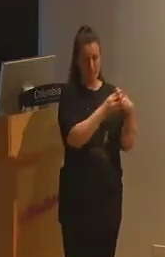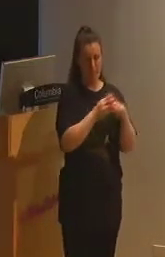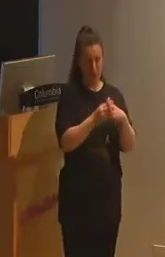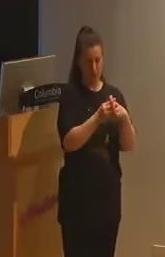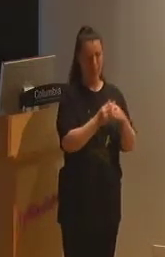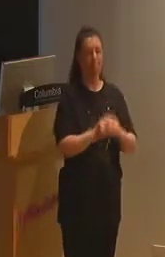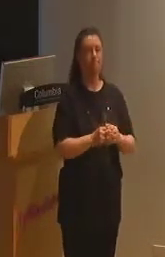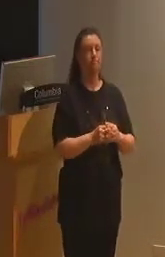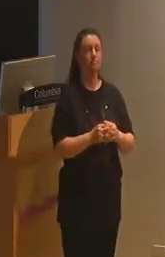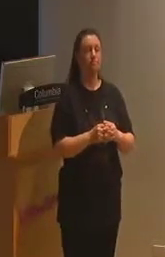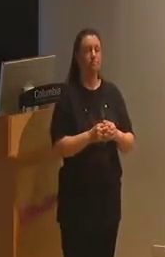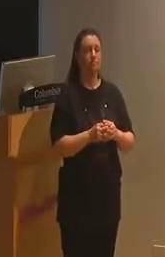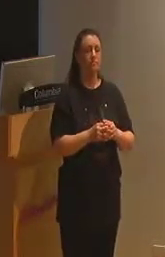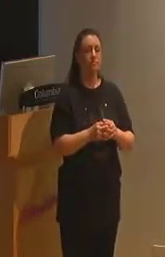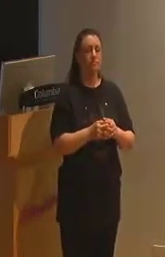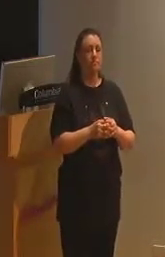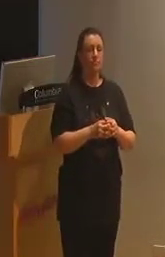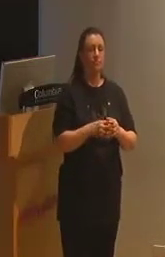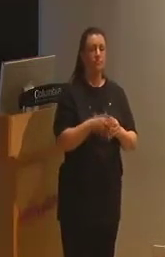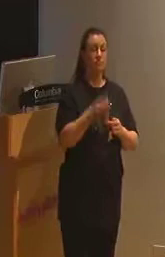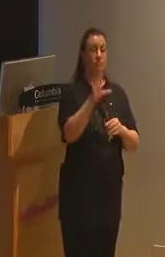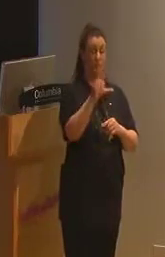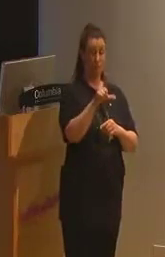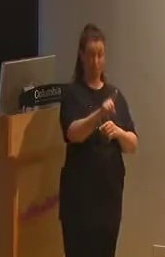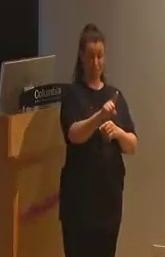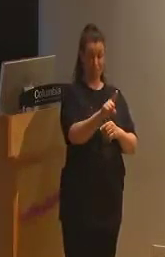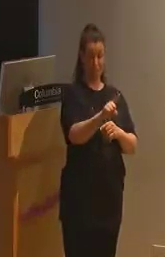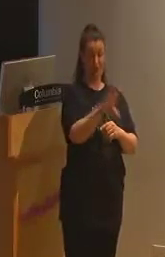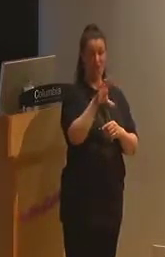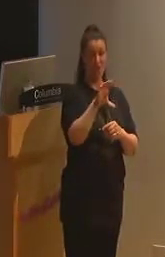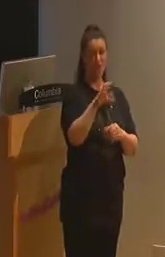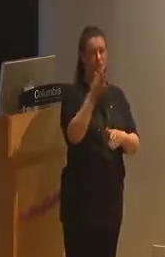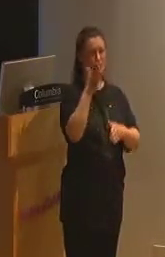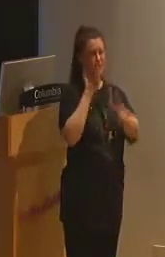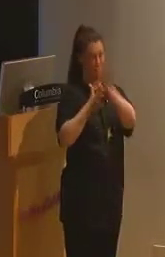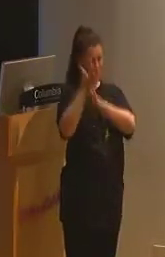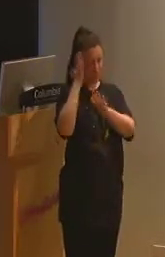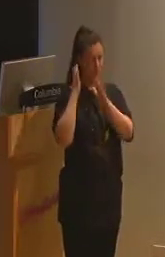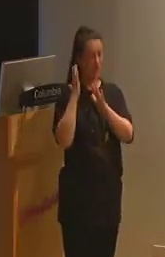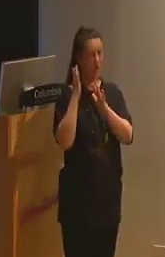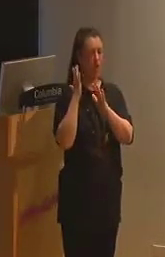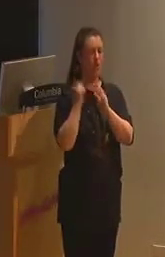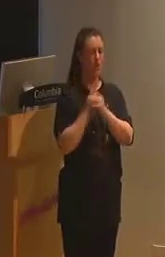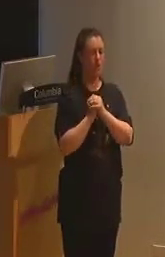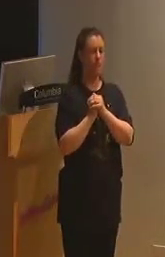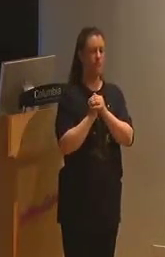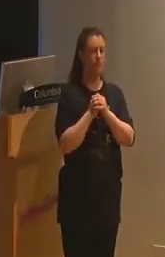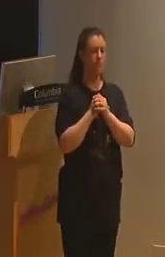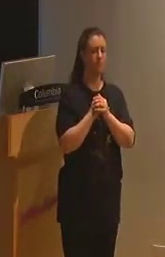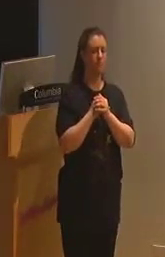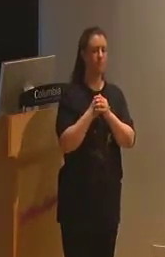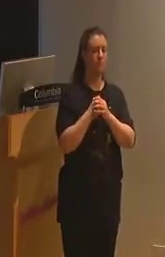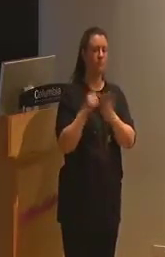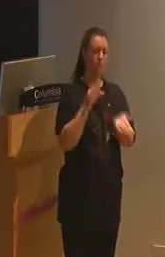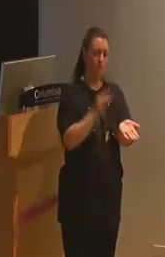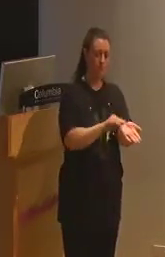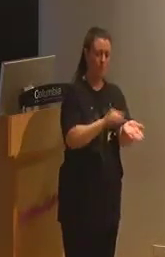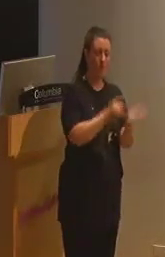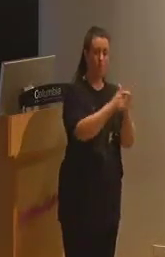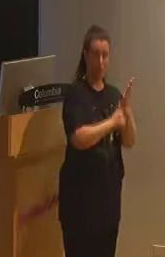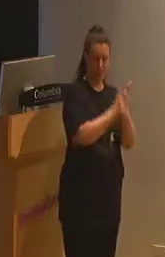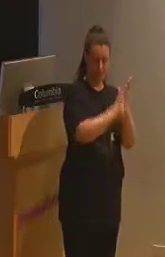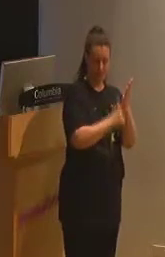diagnosticians came to rely on the value of bureaucratic surveillance tools, such as consensus data, medical catalogs, and